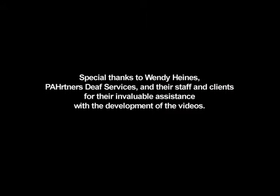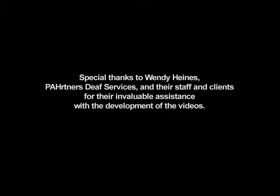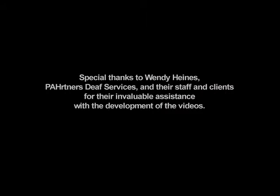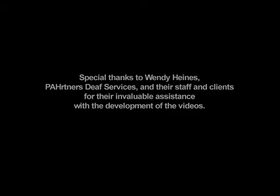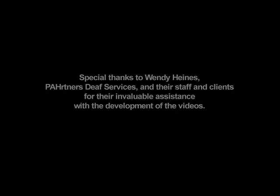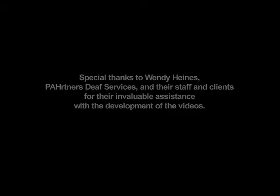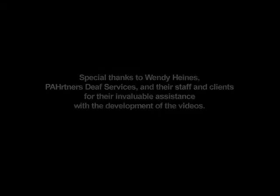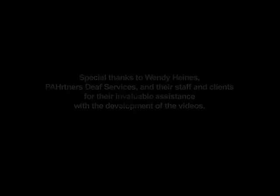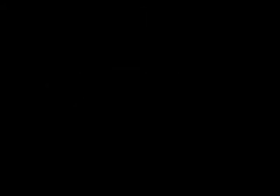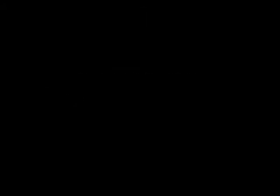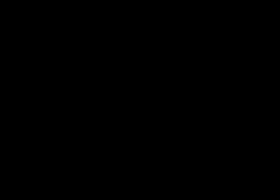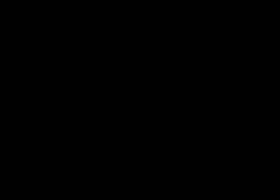Vice You